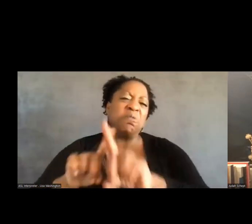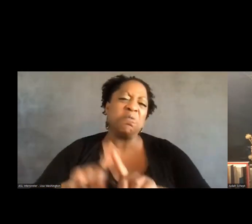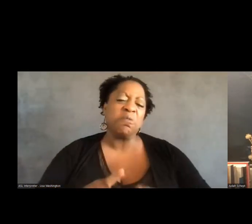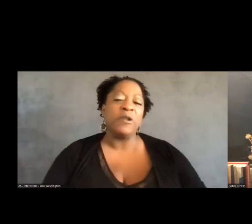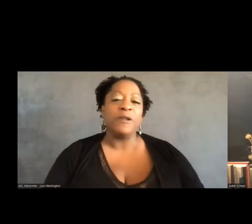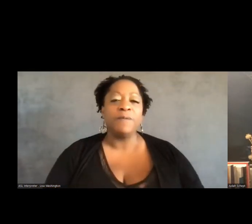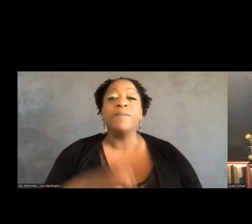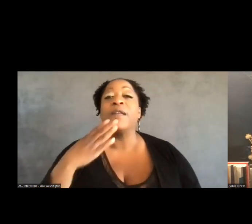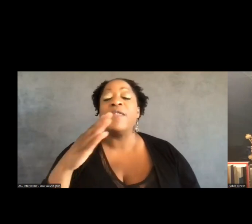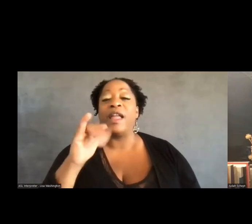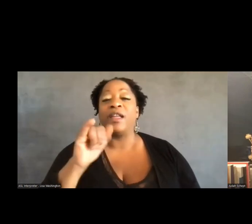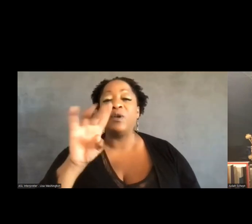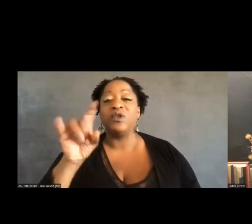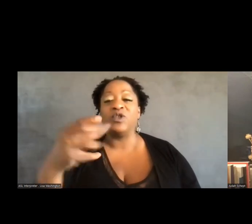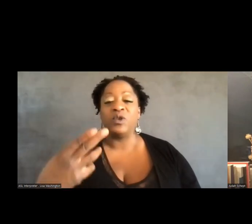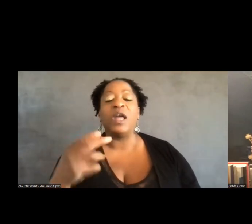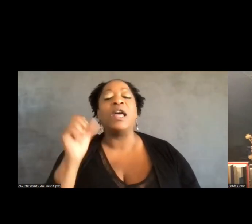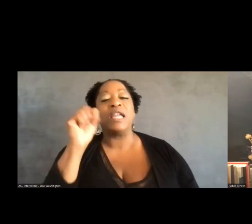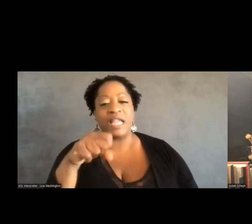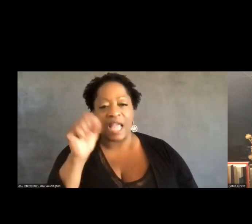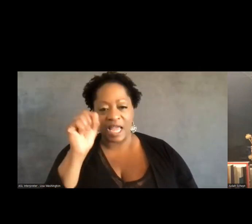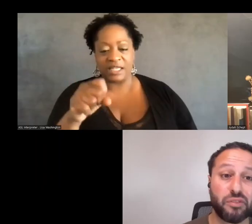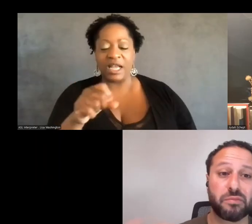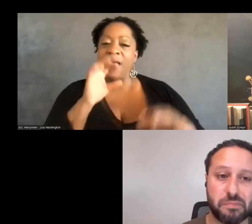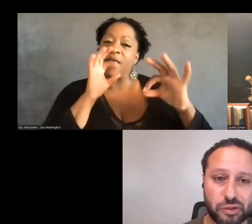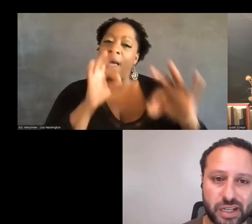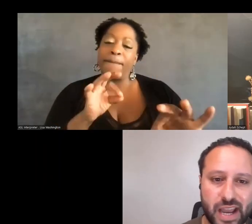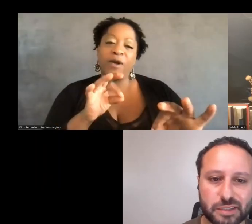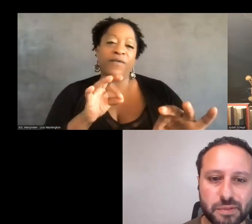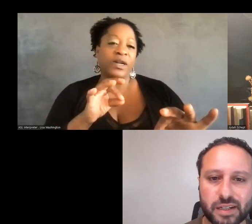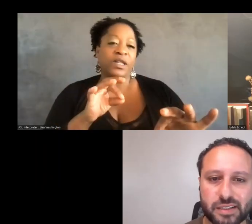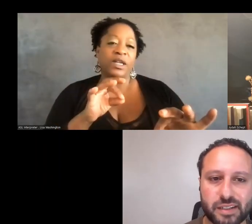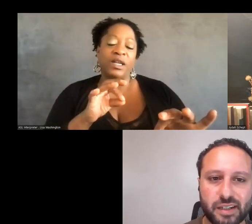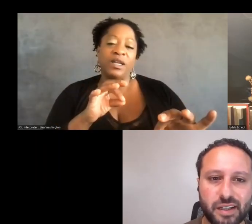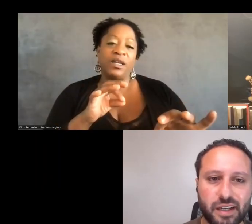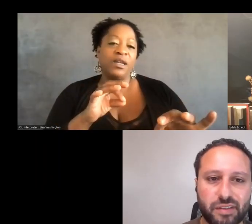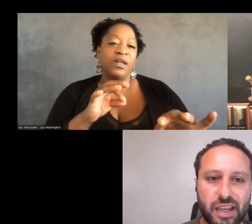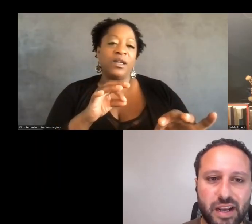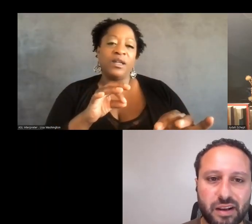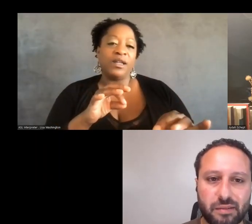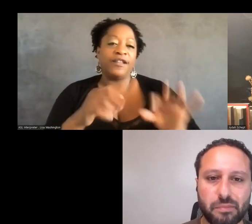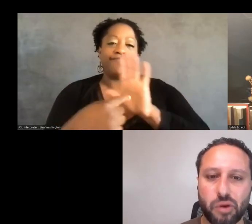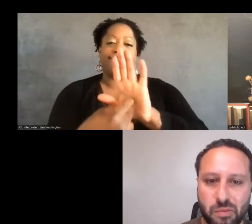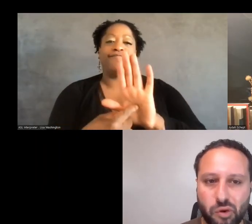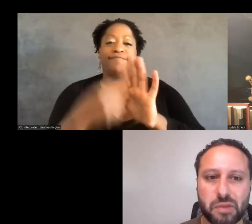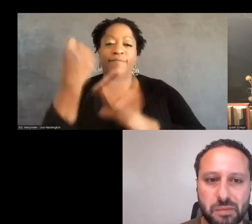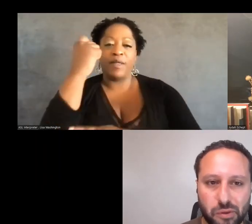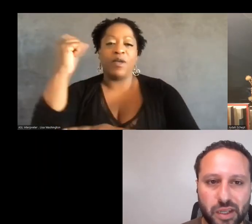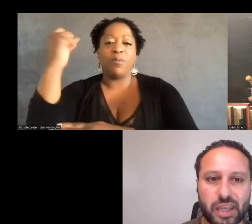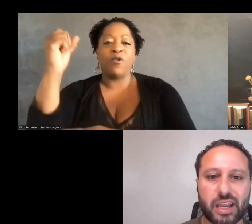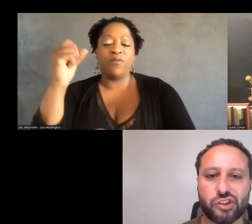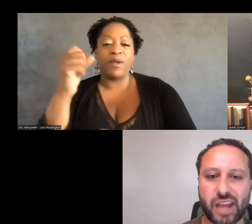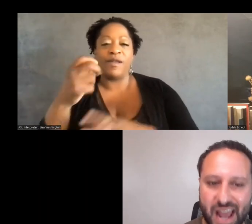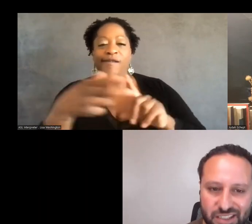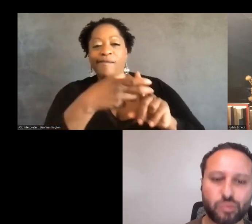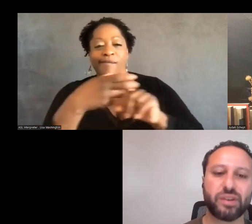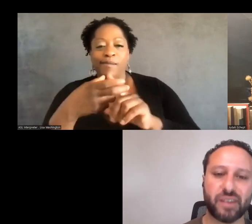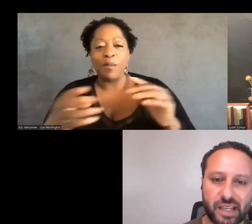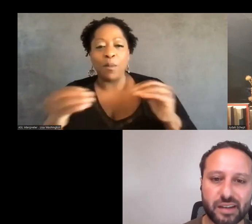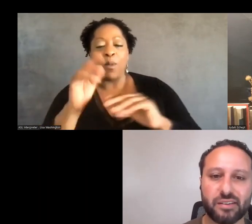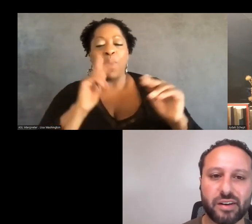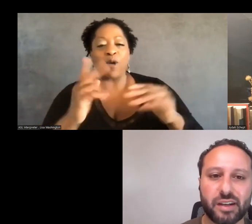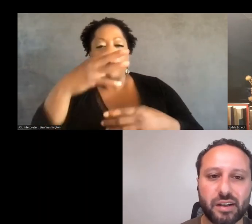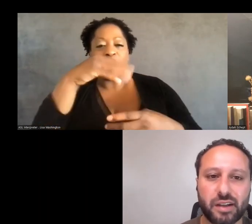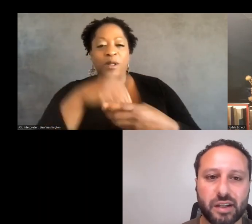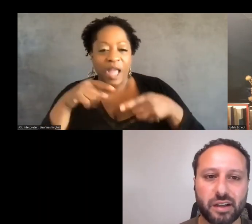Thank you, Judah. And yeah, I think that perfectly speaks to the movement building aspect of getting more and more people engaged as